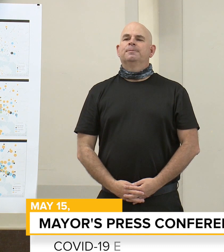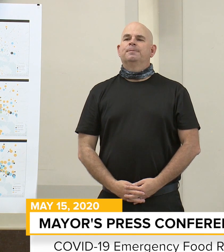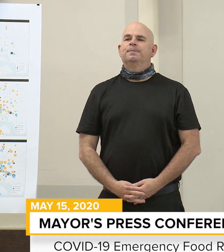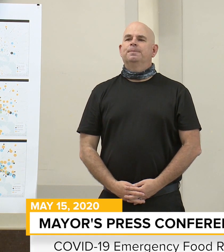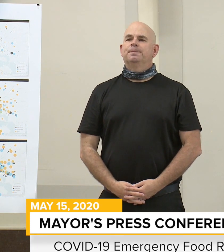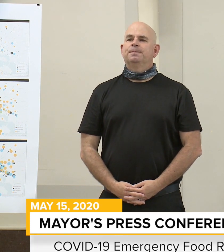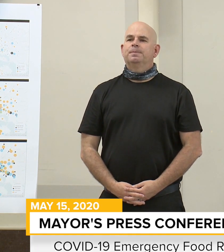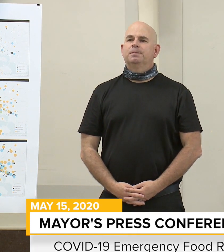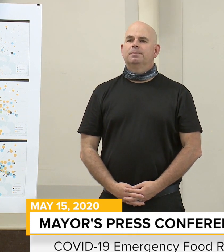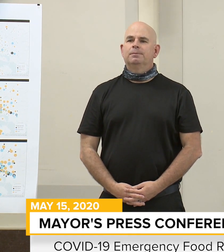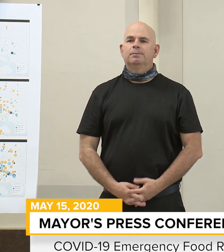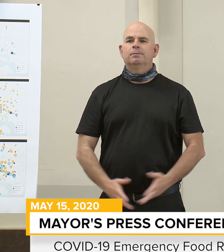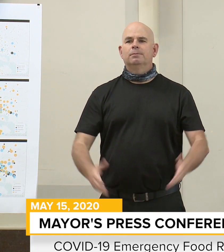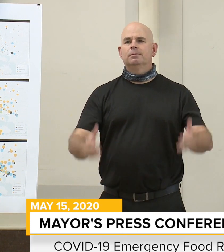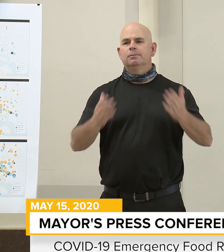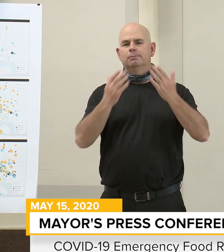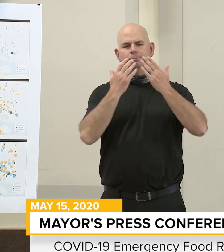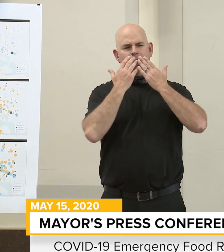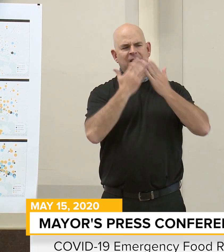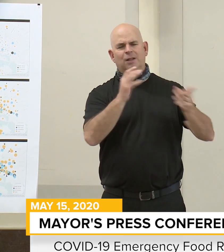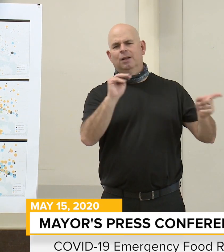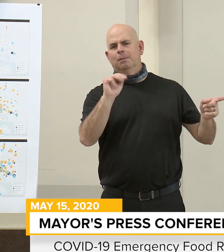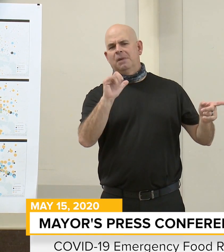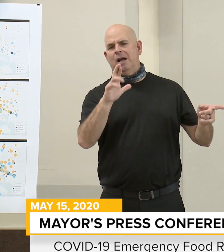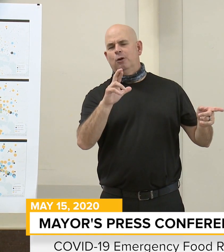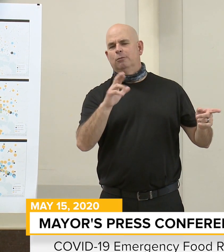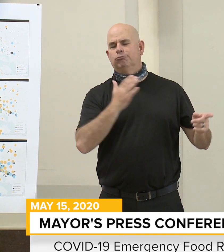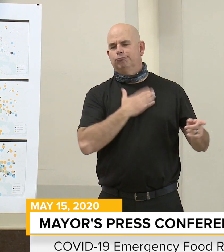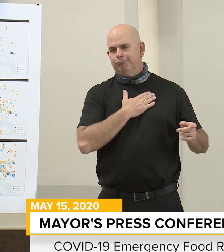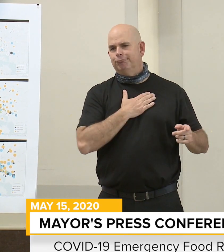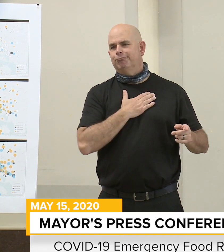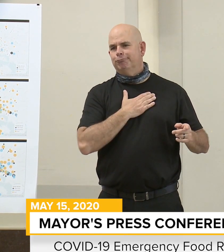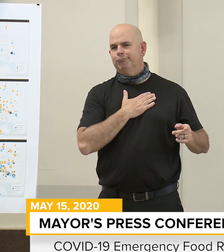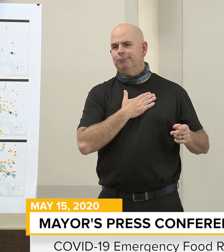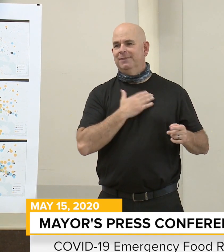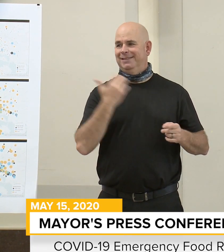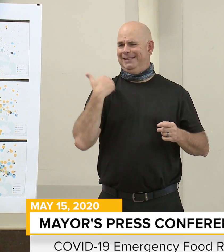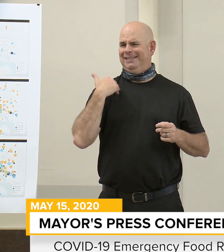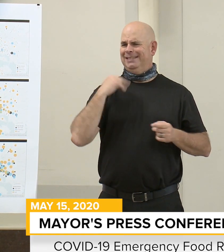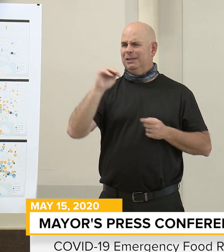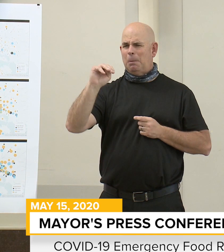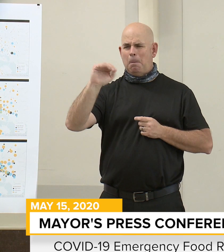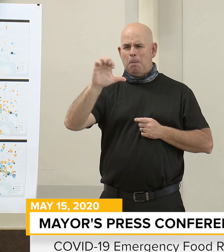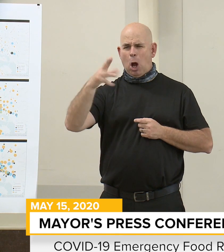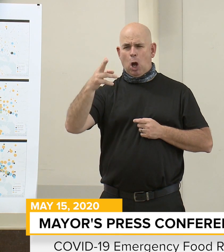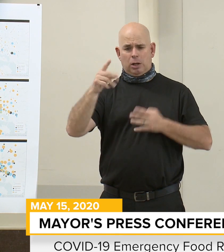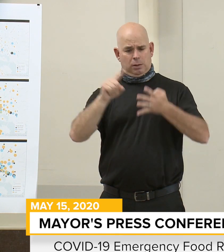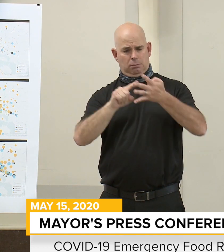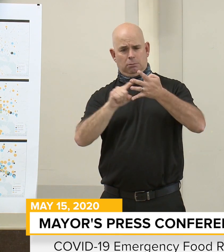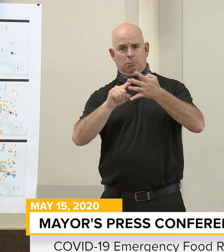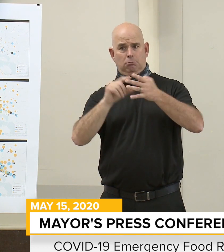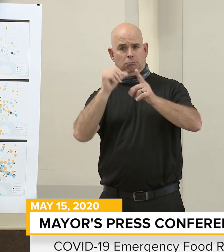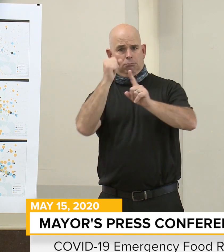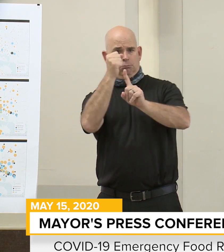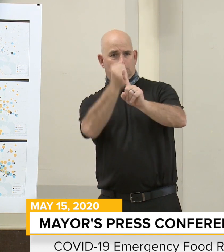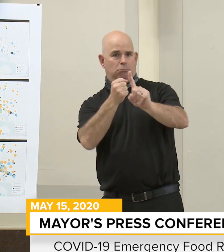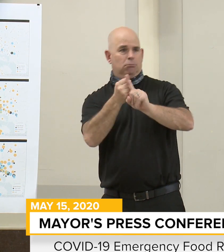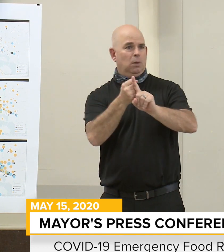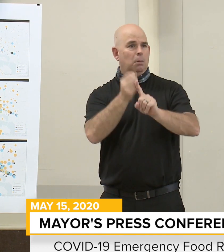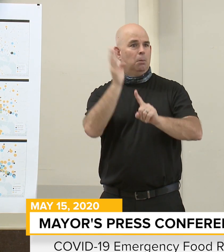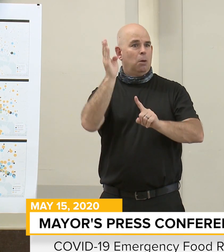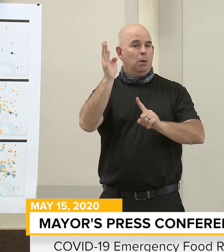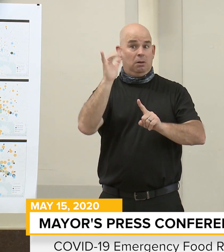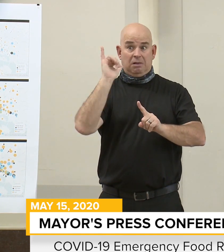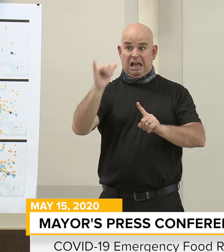Thank you, Mayor Young. In mid-March, life changed in Baltimore and around the country. So when